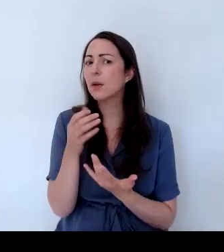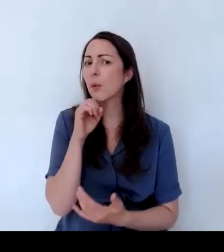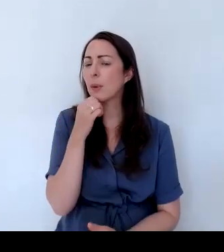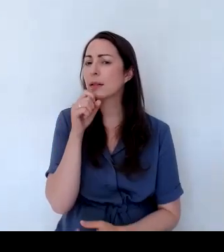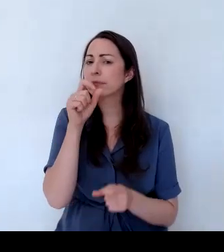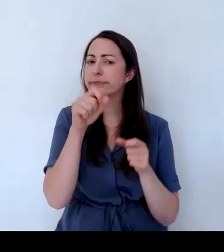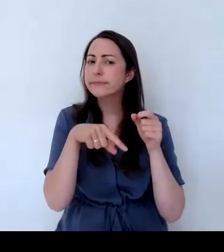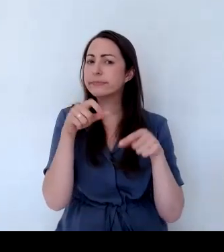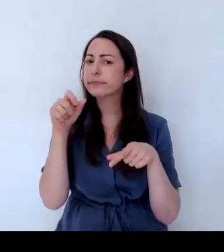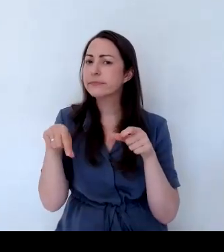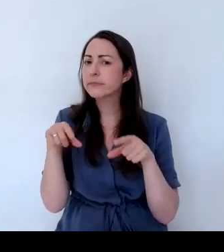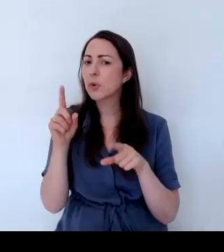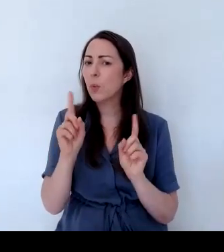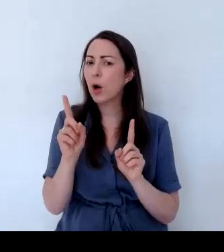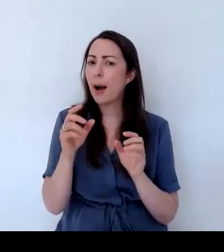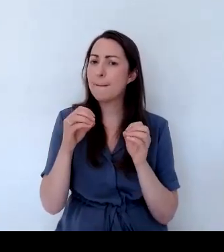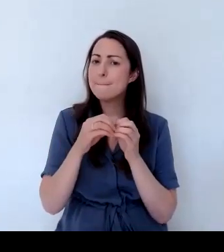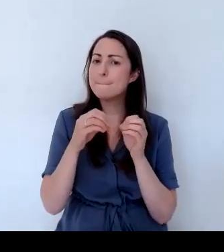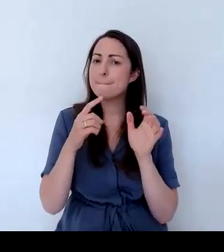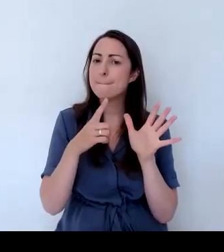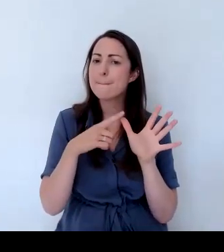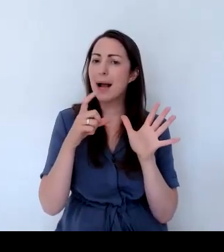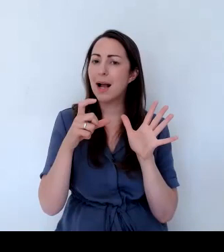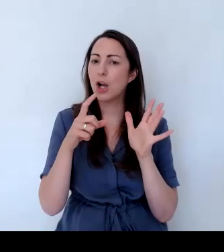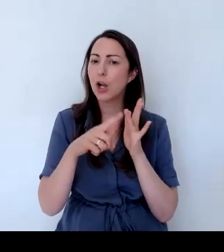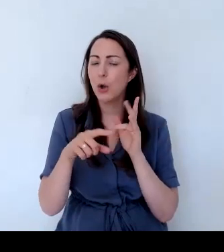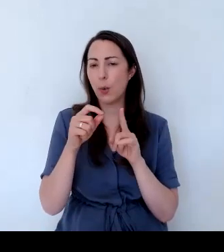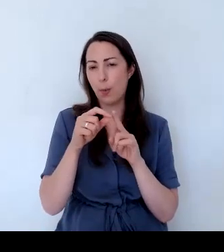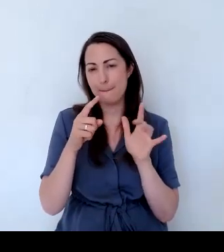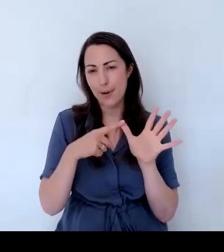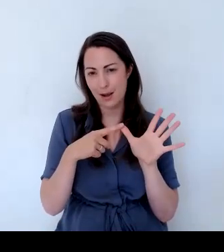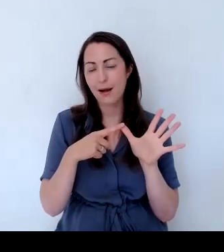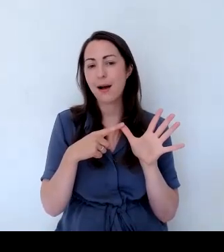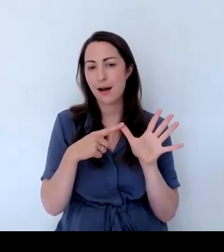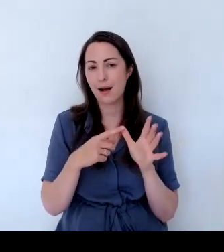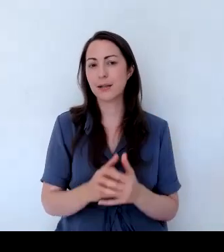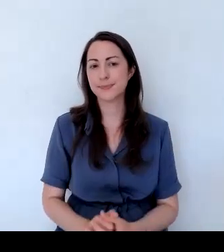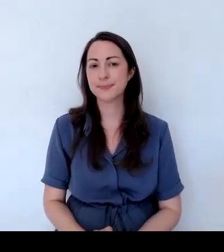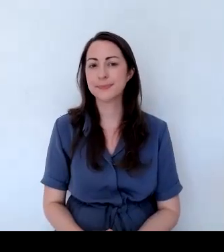supercopa. Just really to